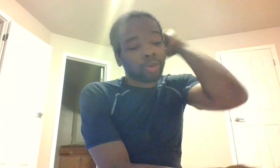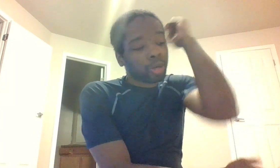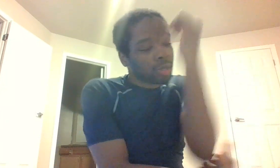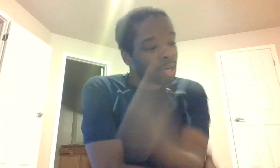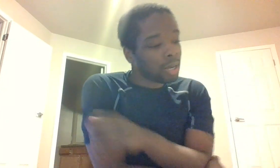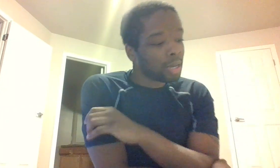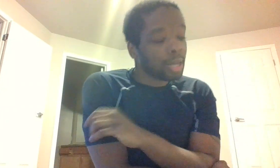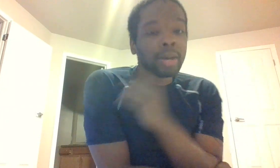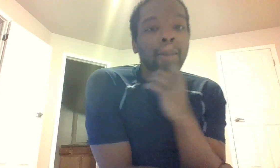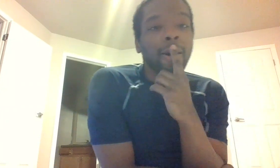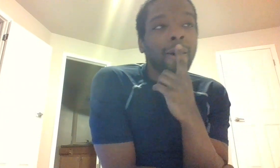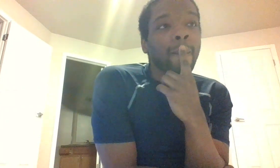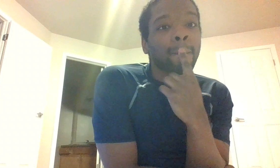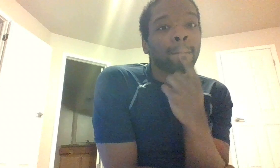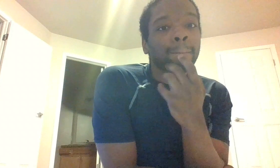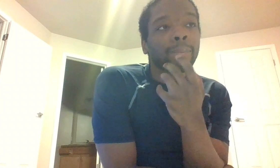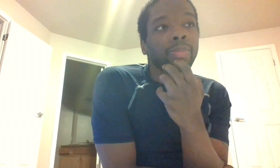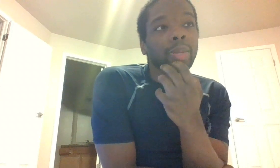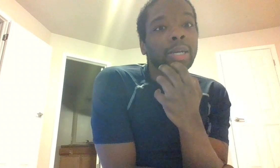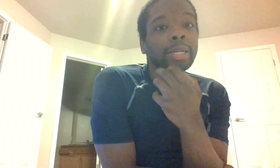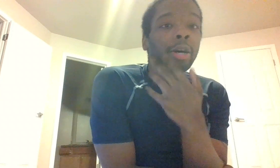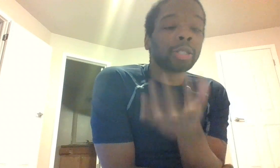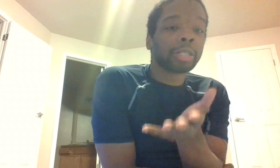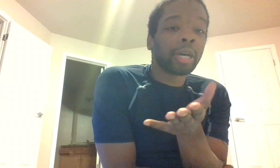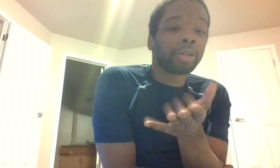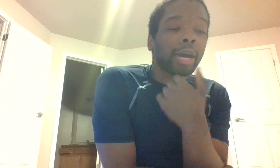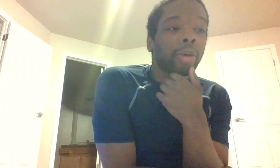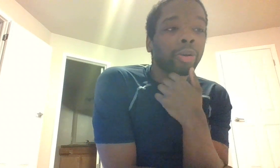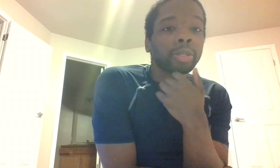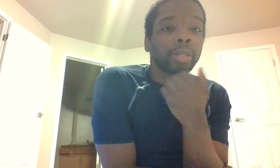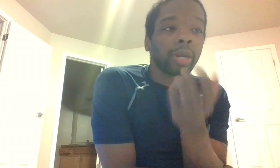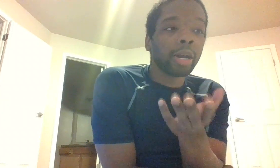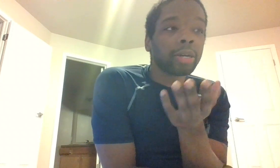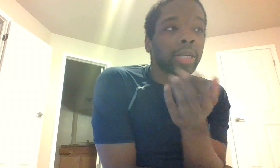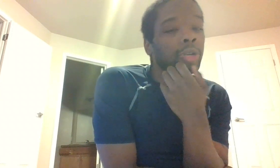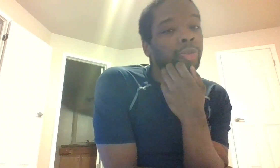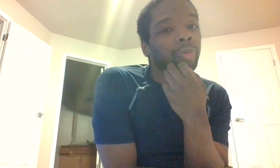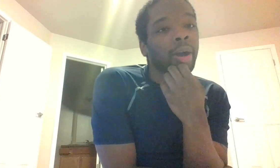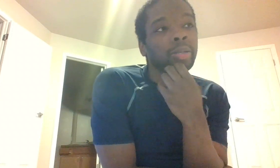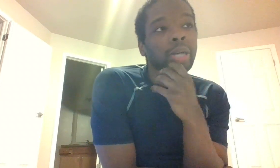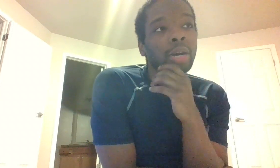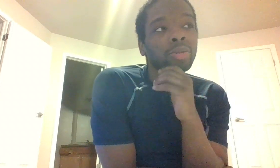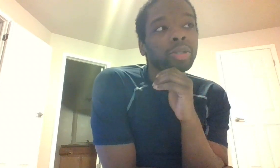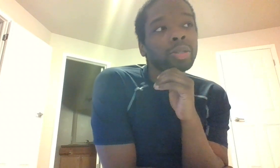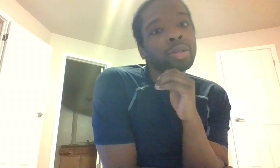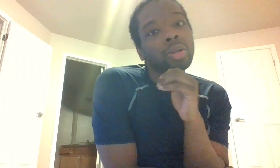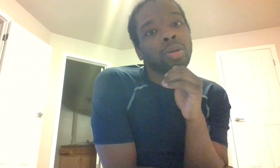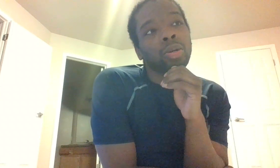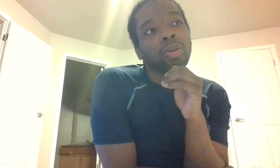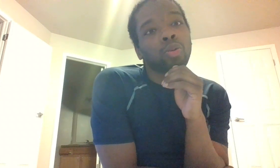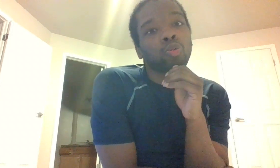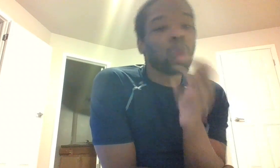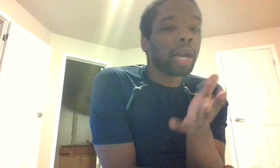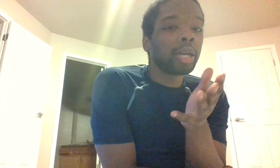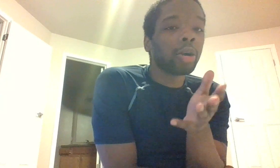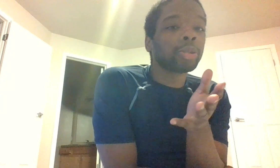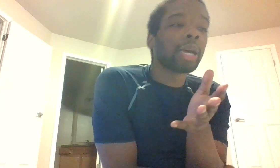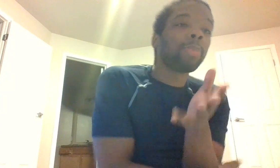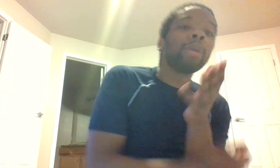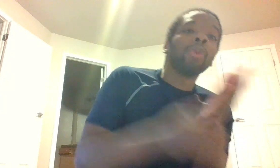work um there are cell towers internet service provider towers radios that people